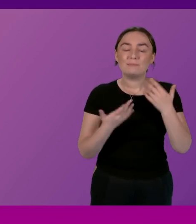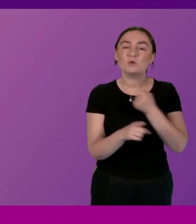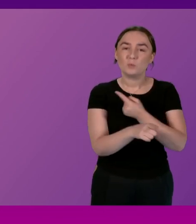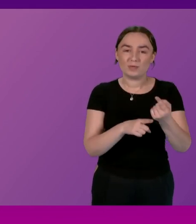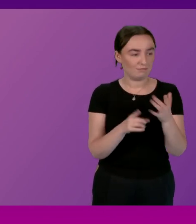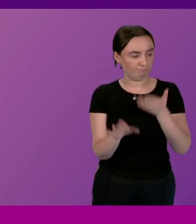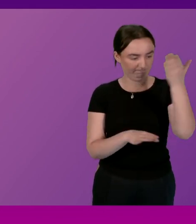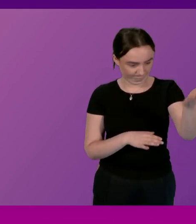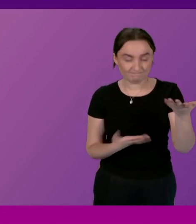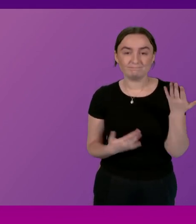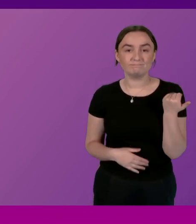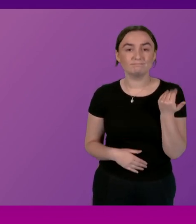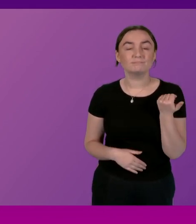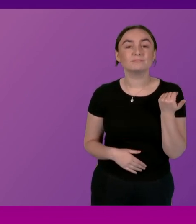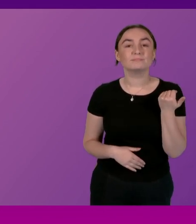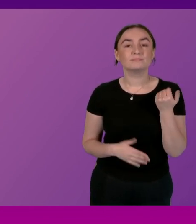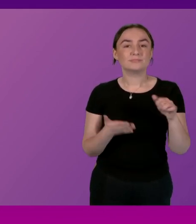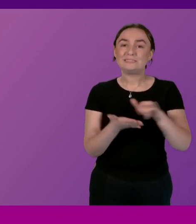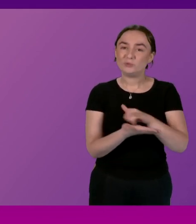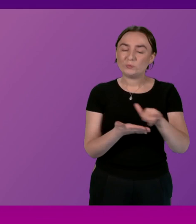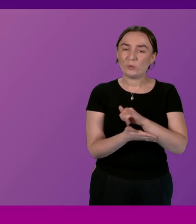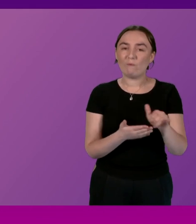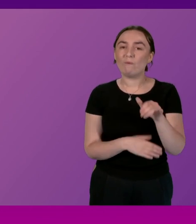the New York State